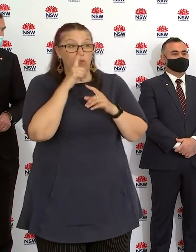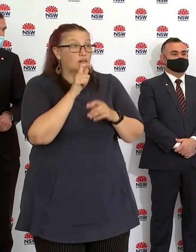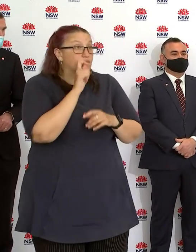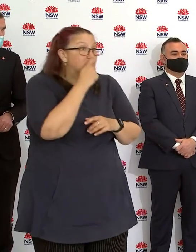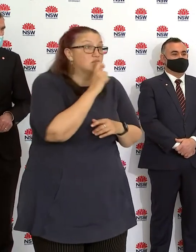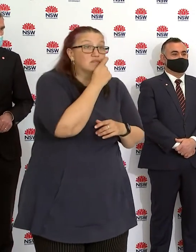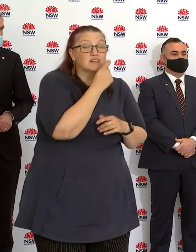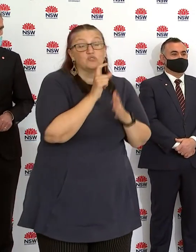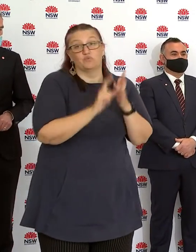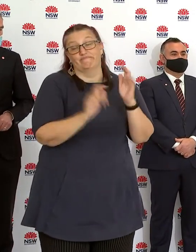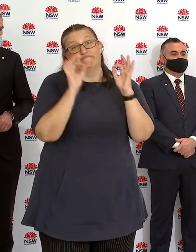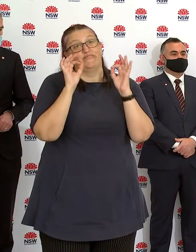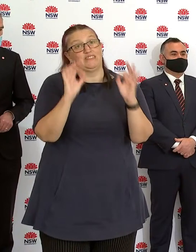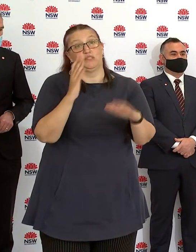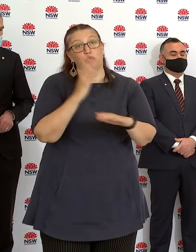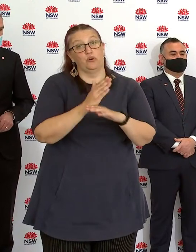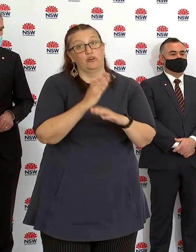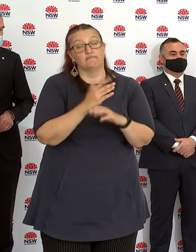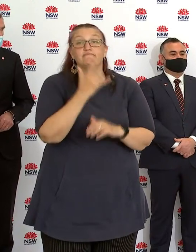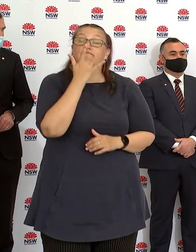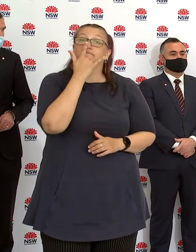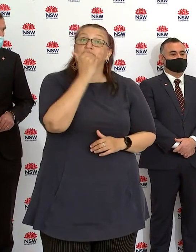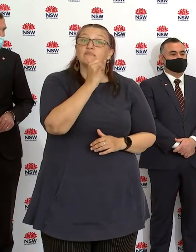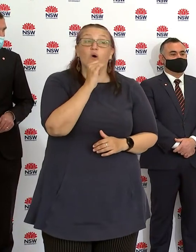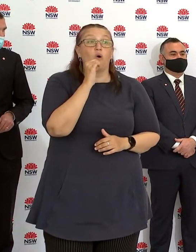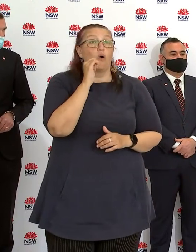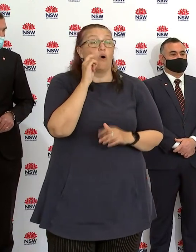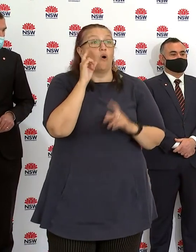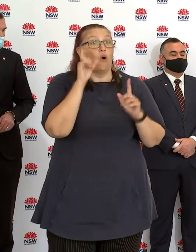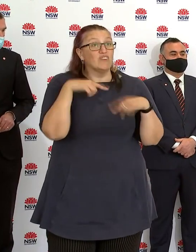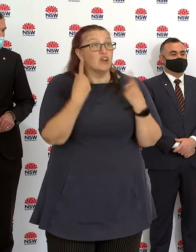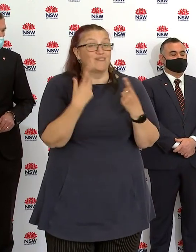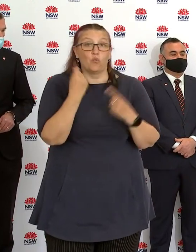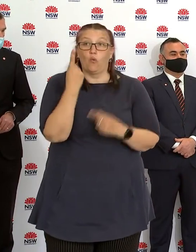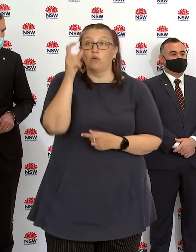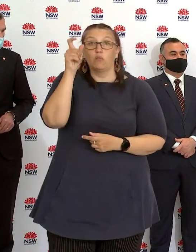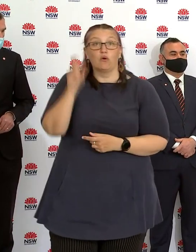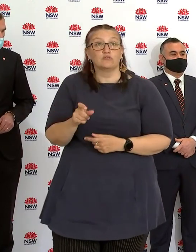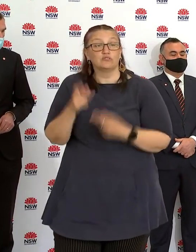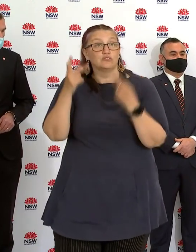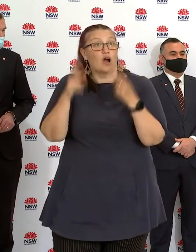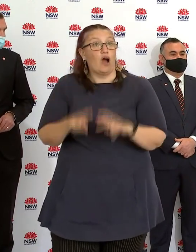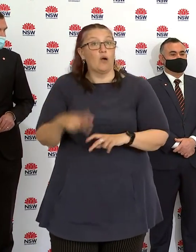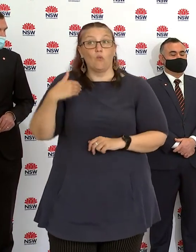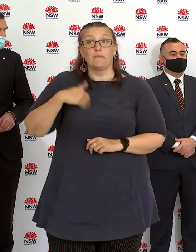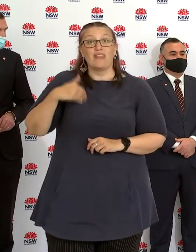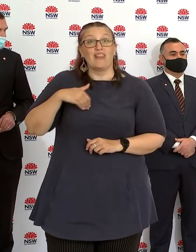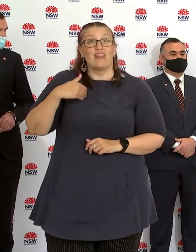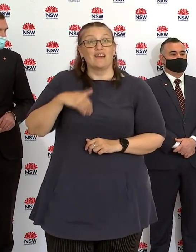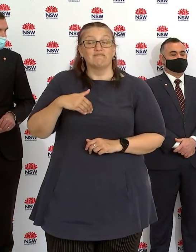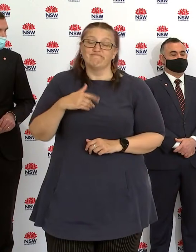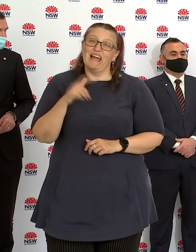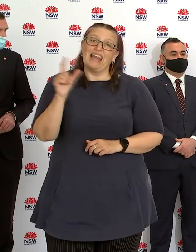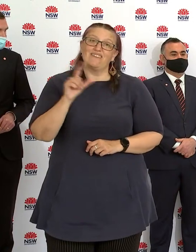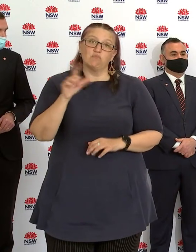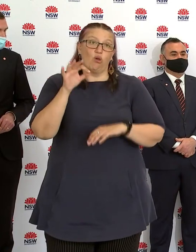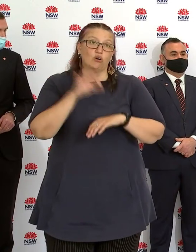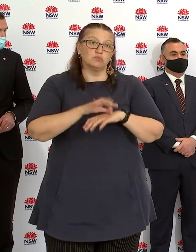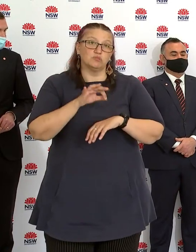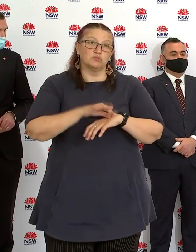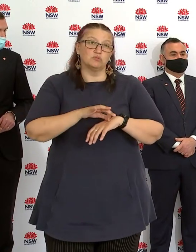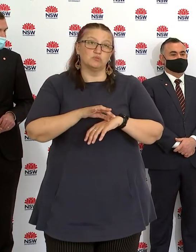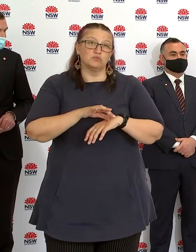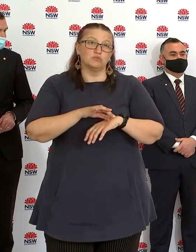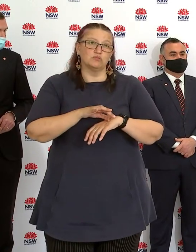Sadly, we've had a death overnight in a woman in her 90s who died yesterday at Liverpool Hospital. It was not related to